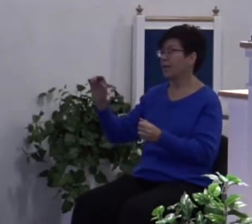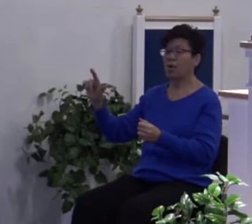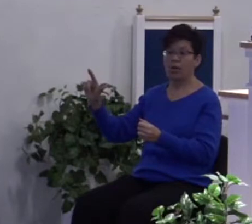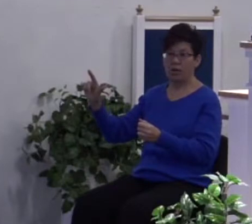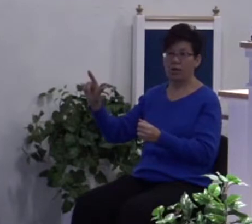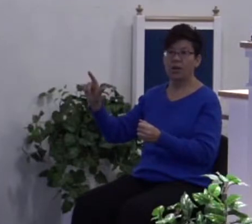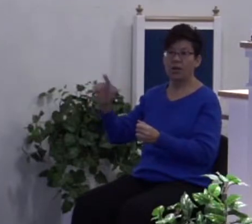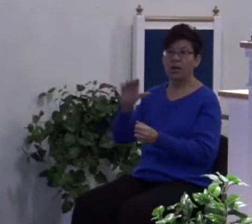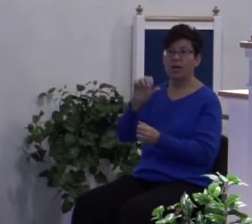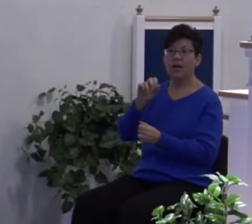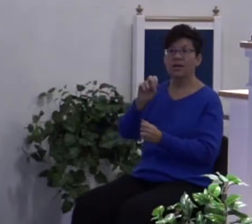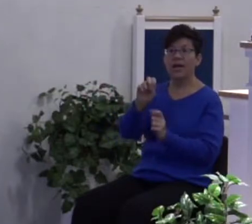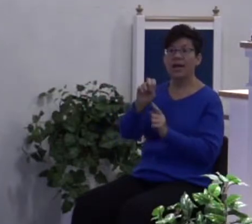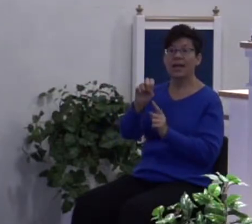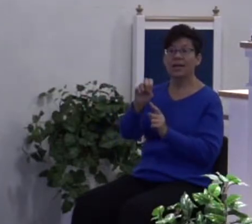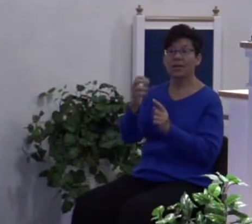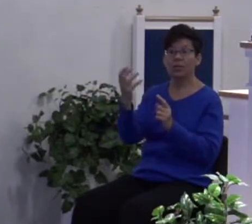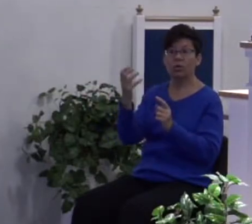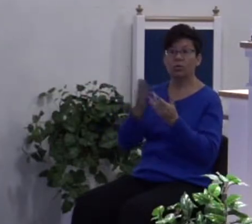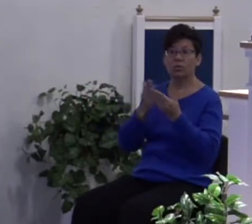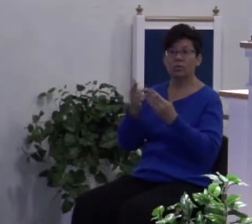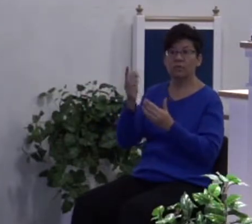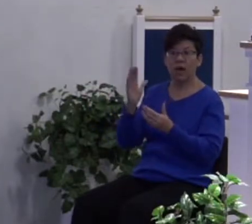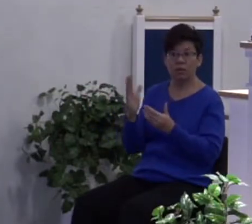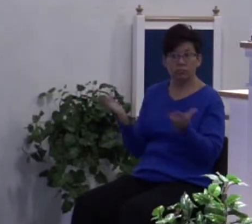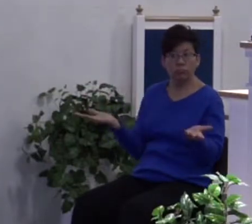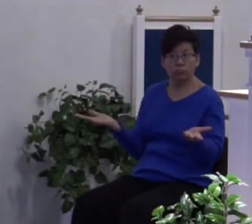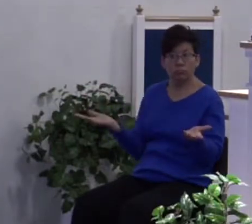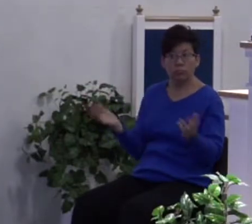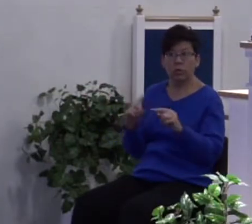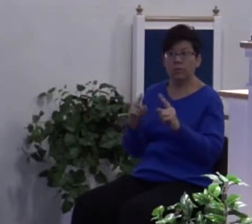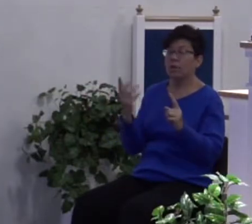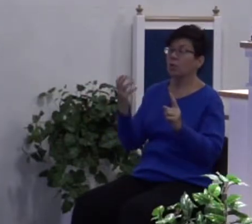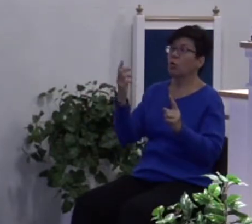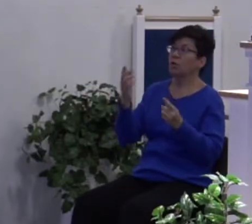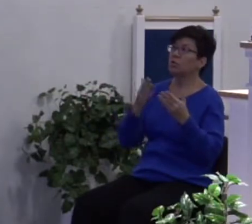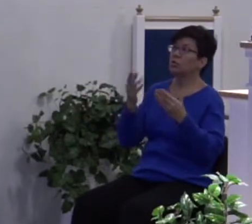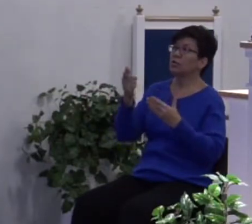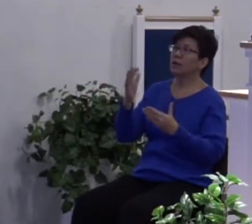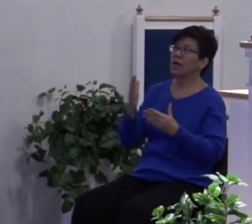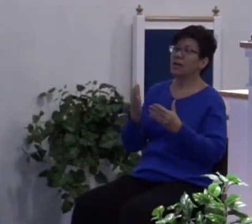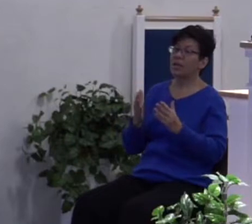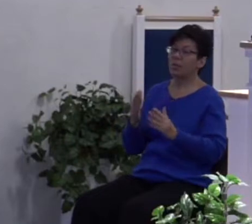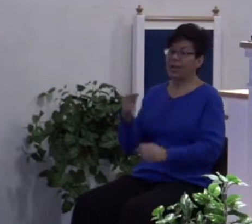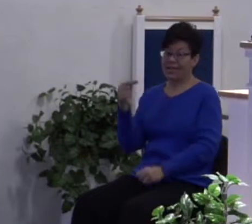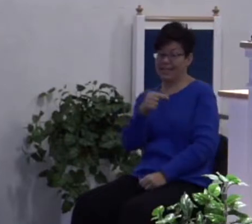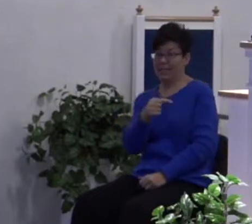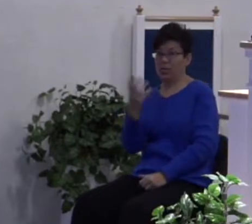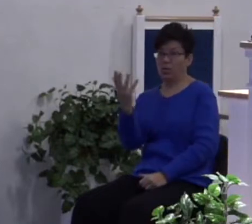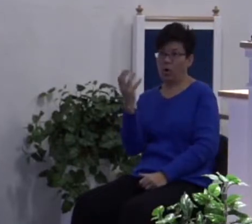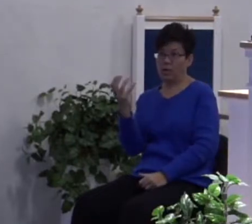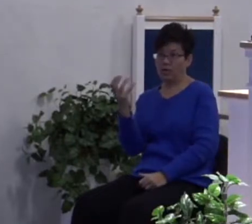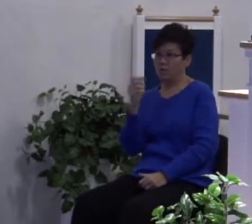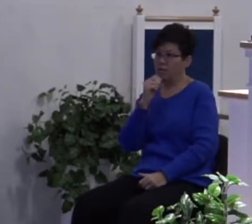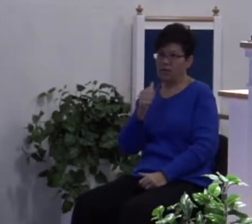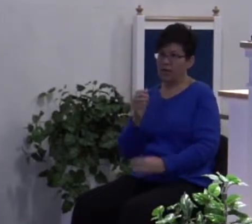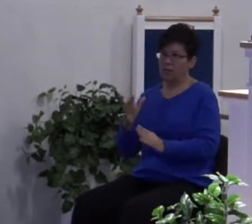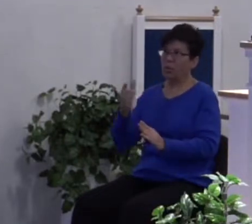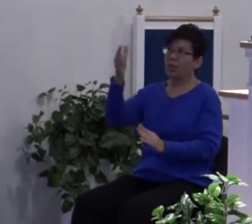Cain wanted to serve God, but he wanted to serve God the way he wanted to and not the way God asked